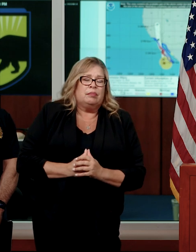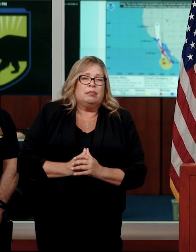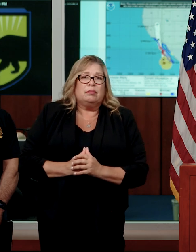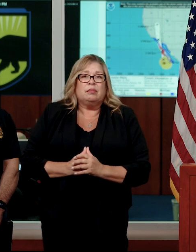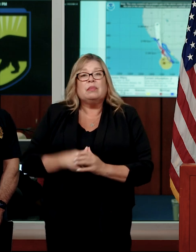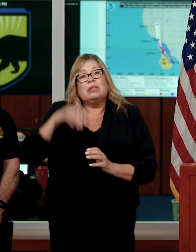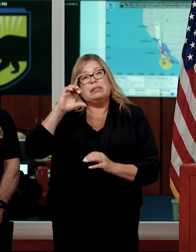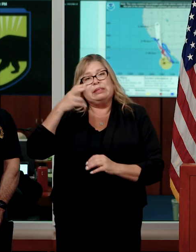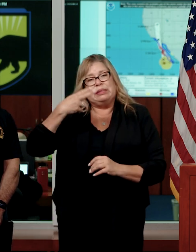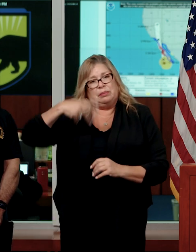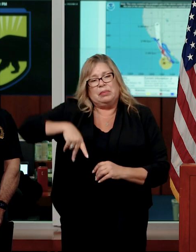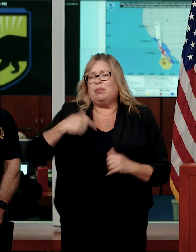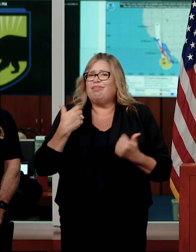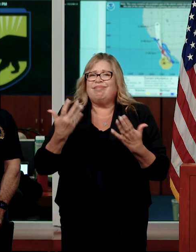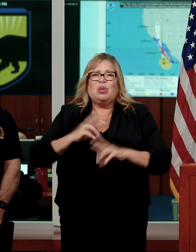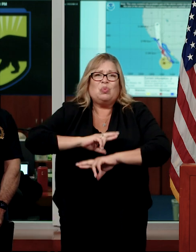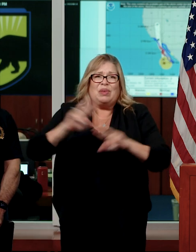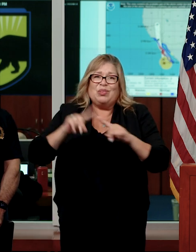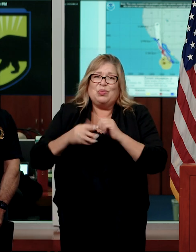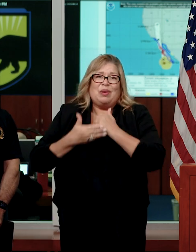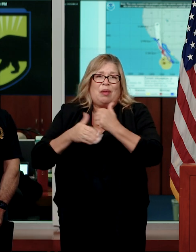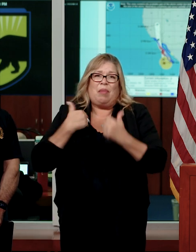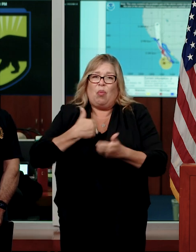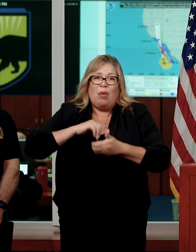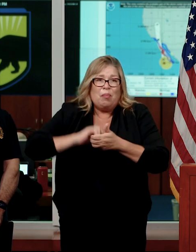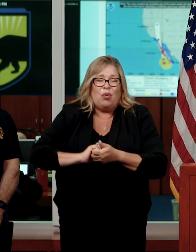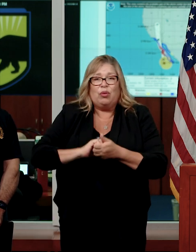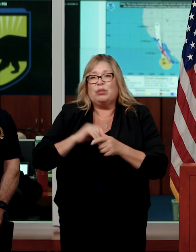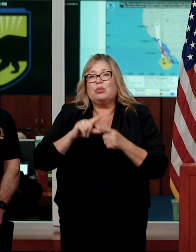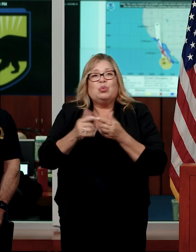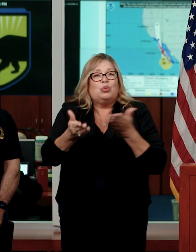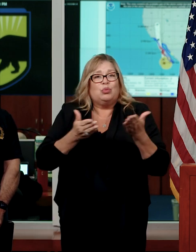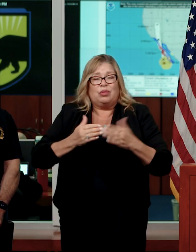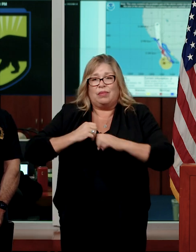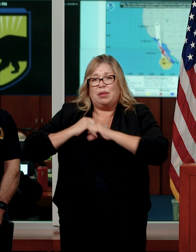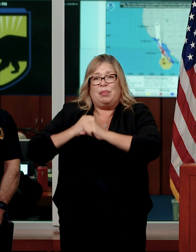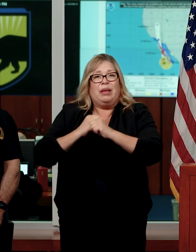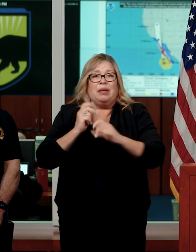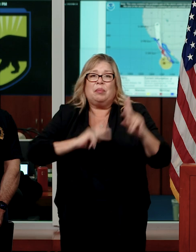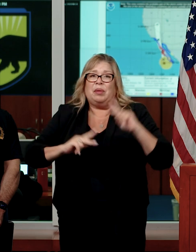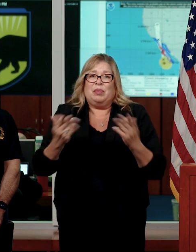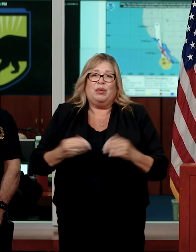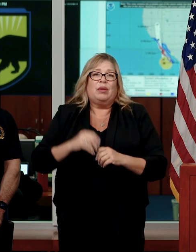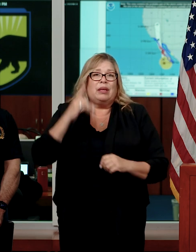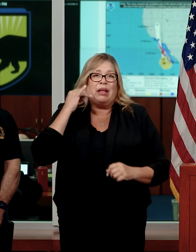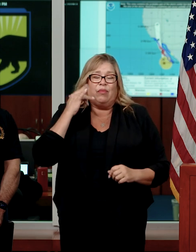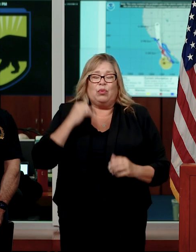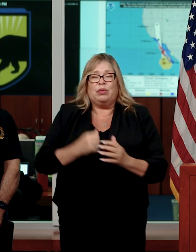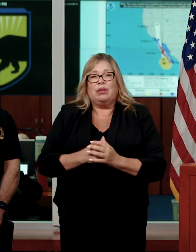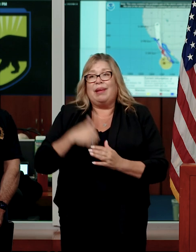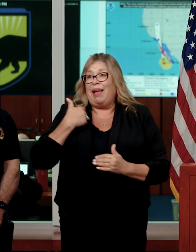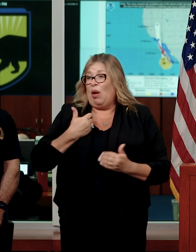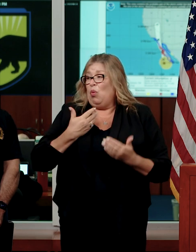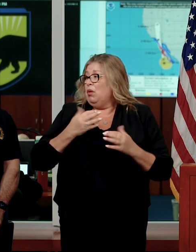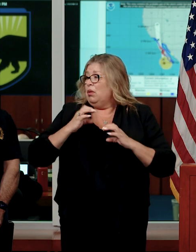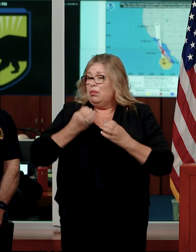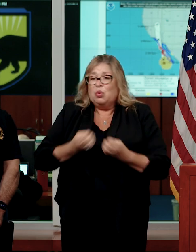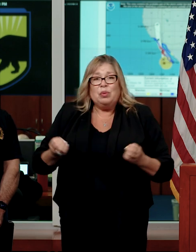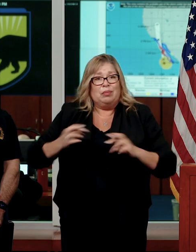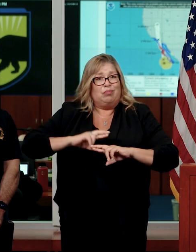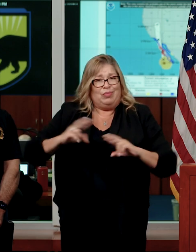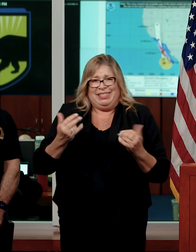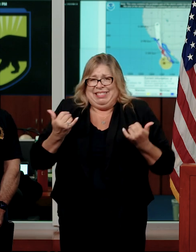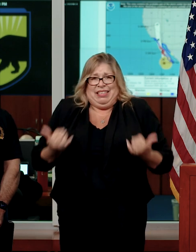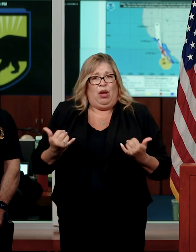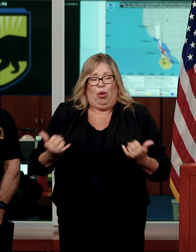The CHP stands ready to assist our partners in serving and protecting the people of California. Our resources are made available right now. We're